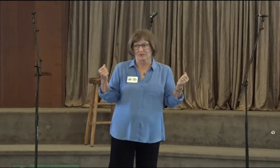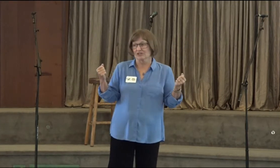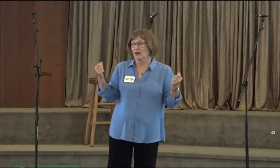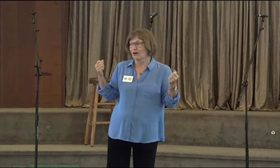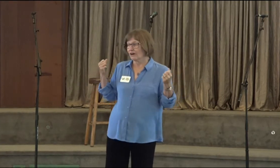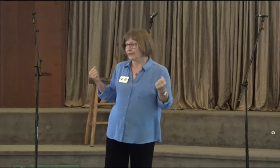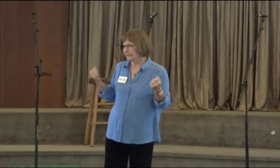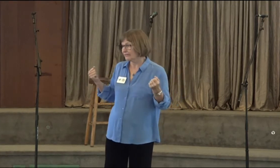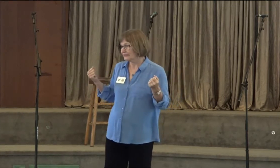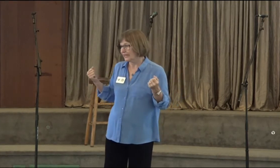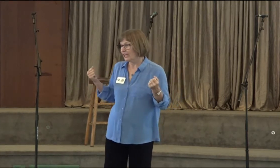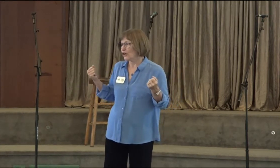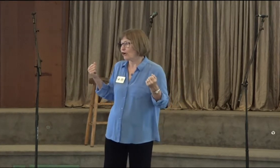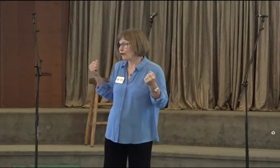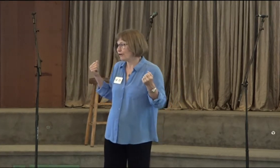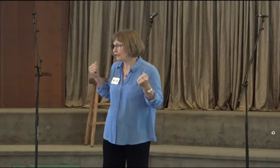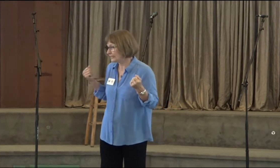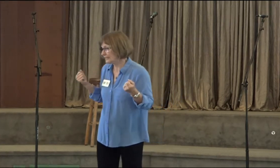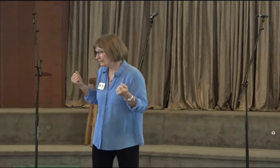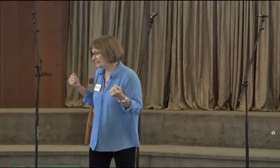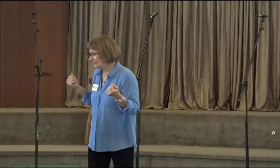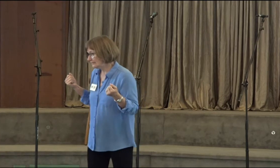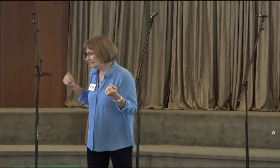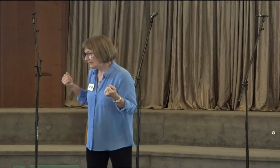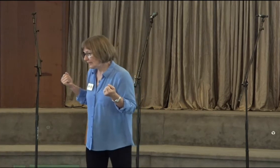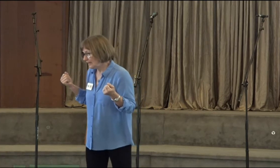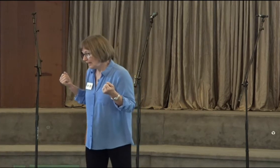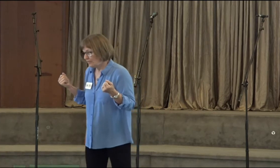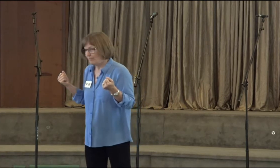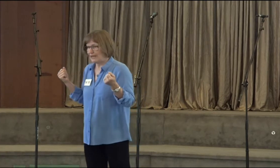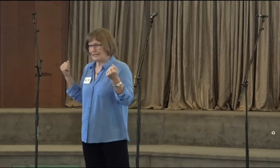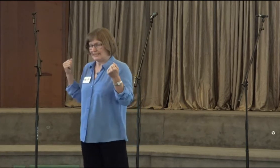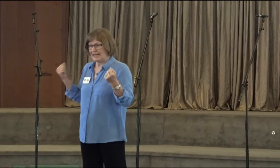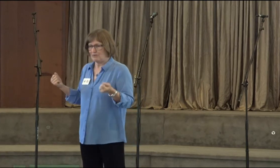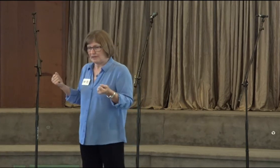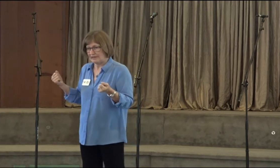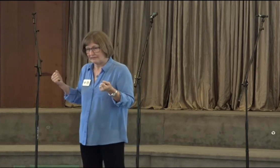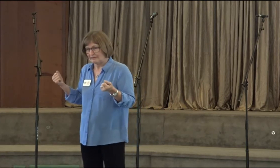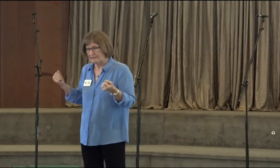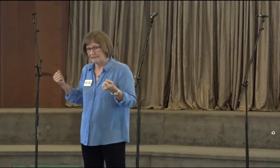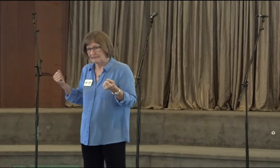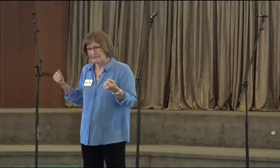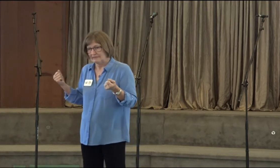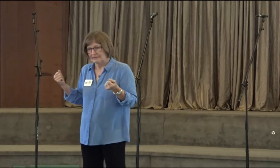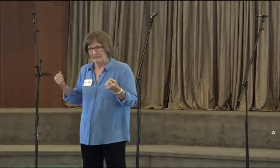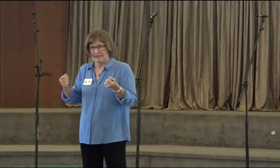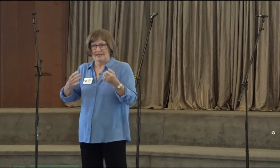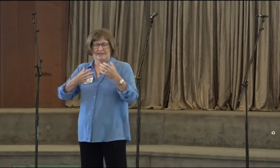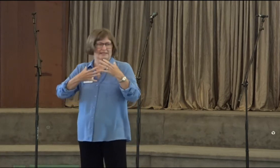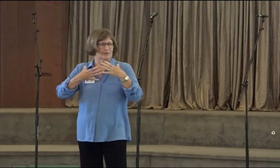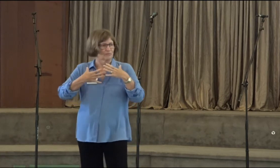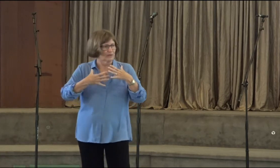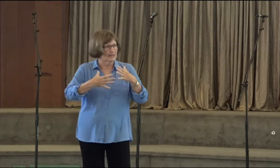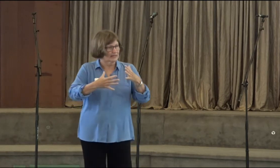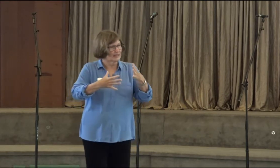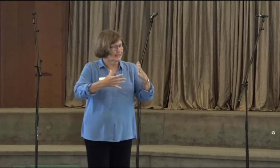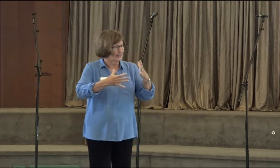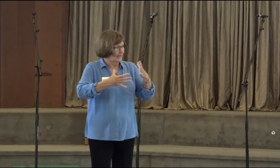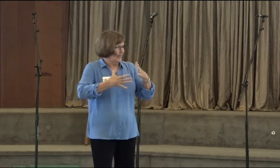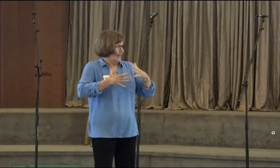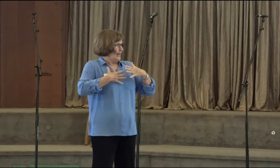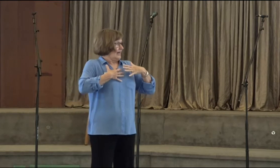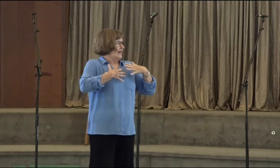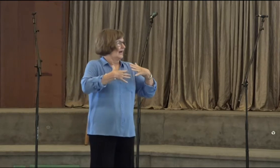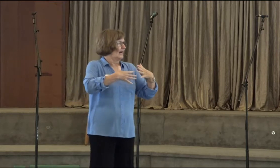It was hard. It hurt. But I stayed with it. I did some breathing,